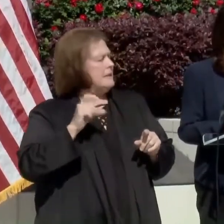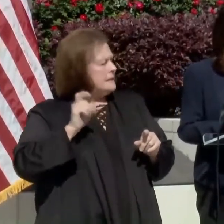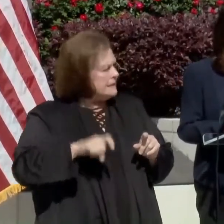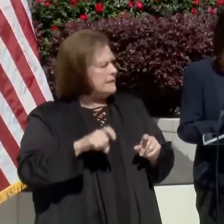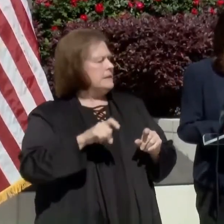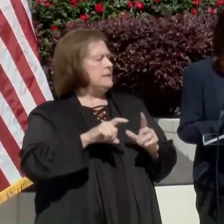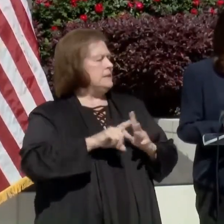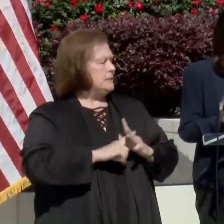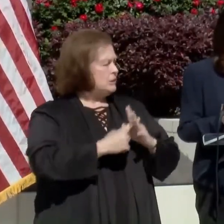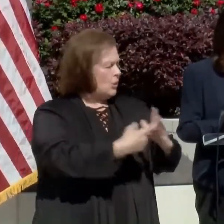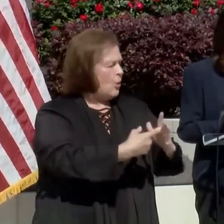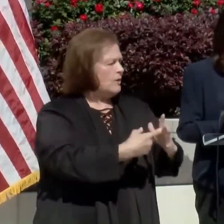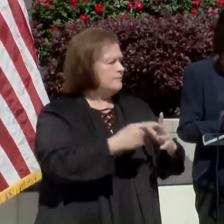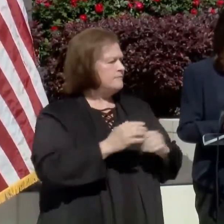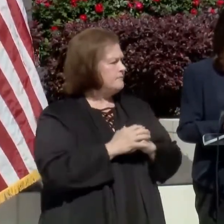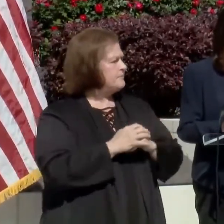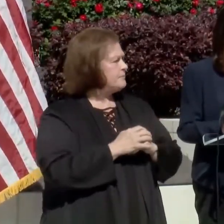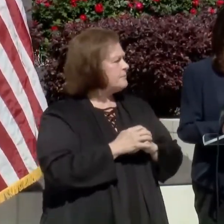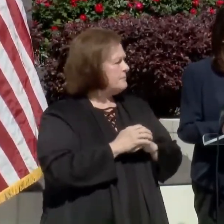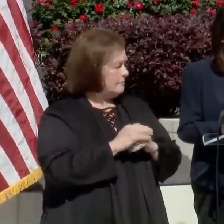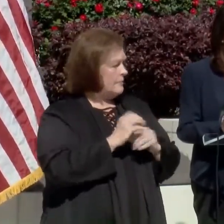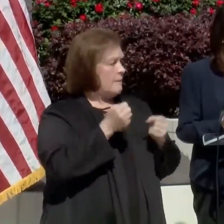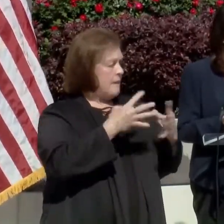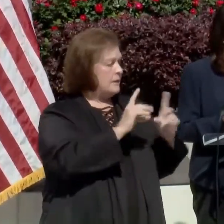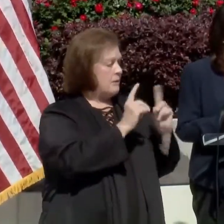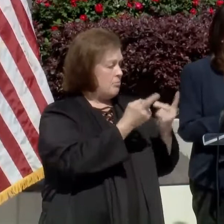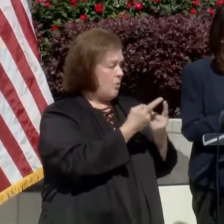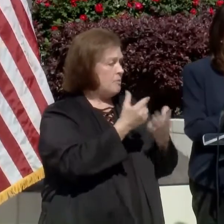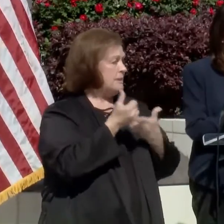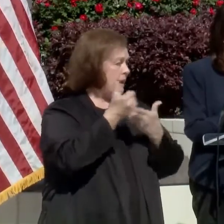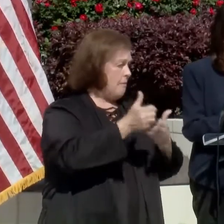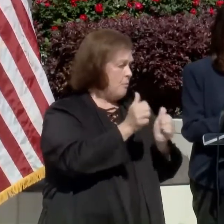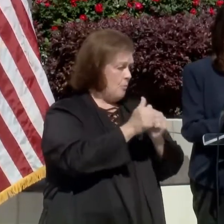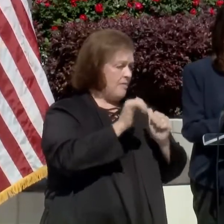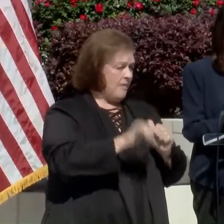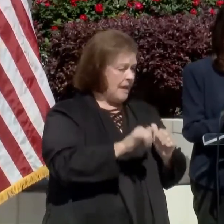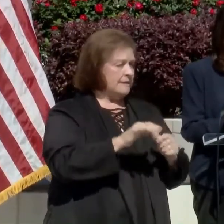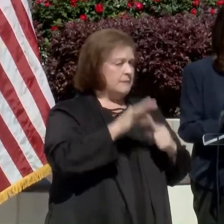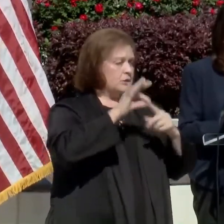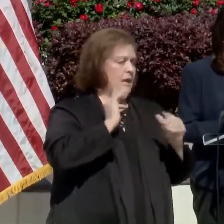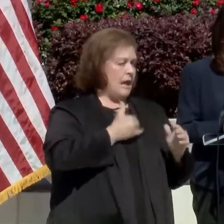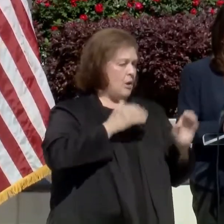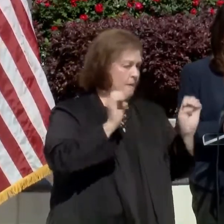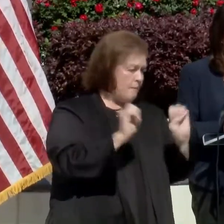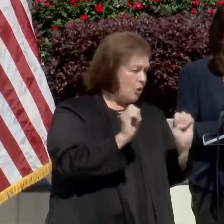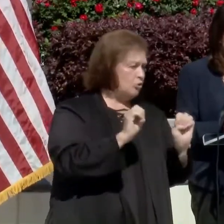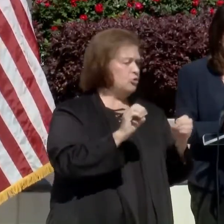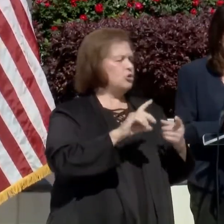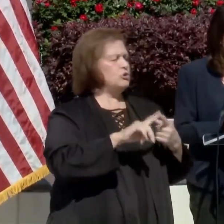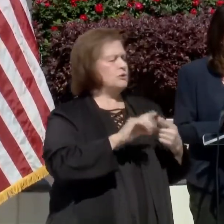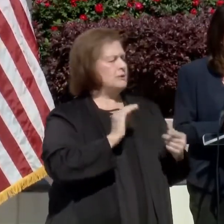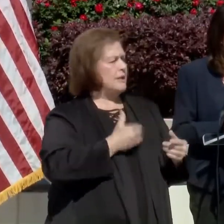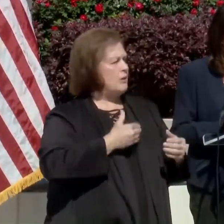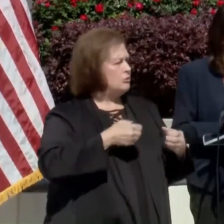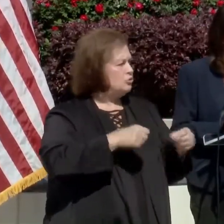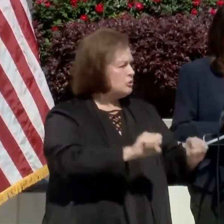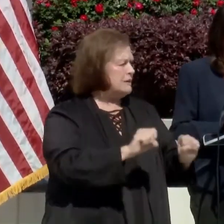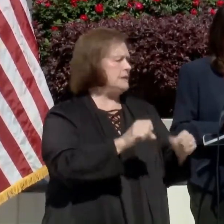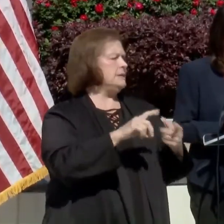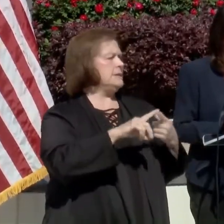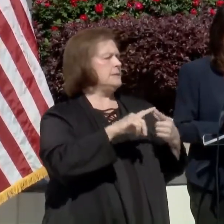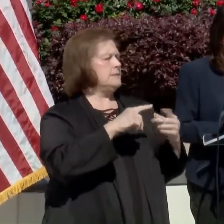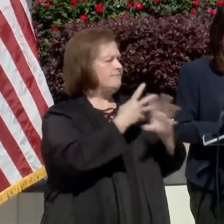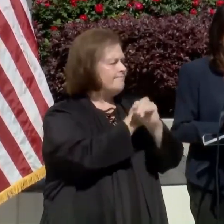that. So many departments have contributed to that effort. Obviously, our emergency operation, recreation fleet, our streets, traffic engineering,